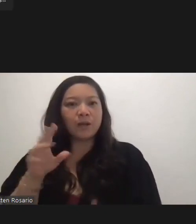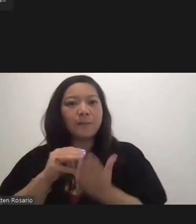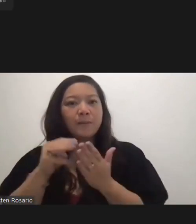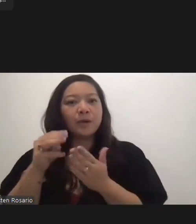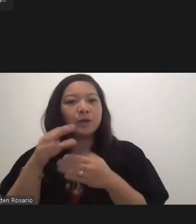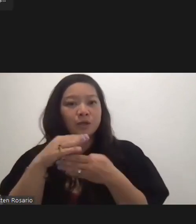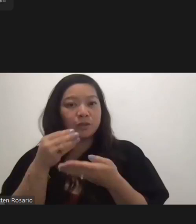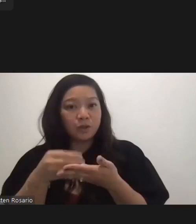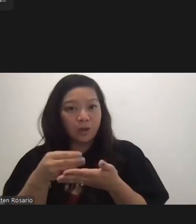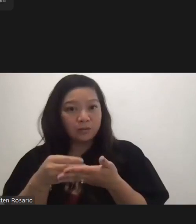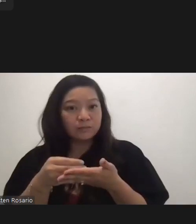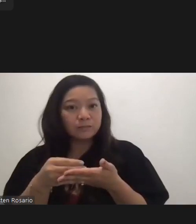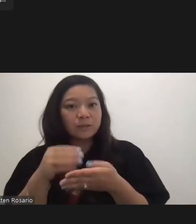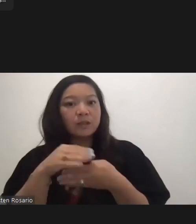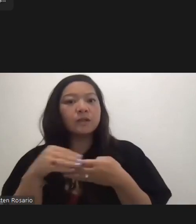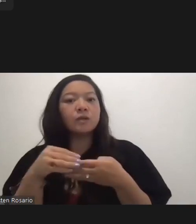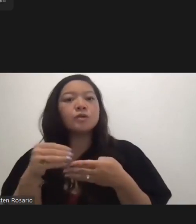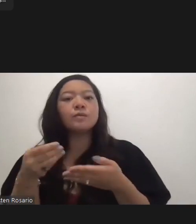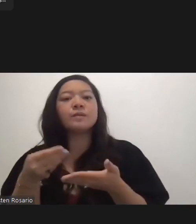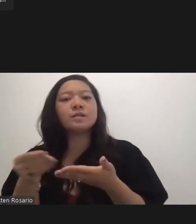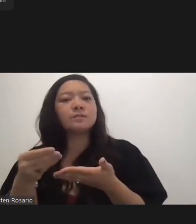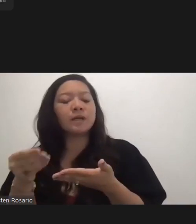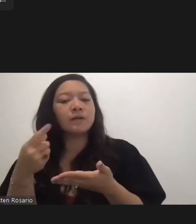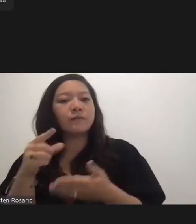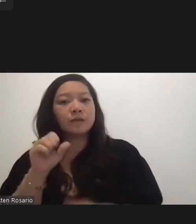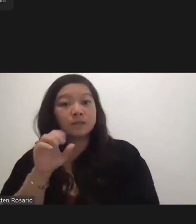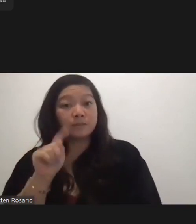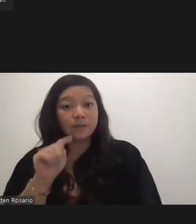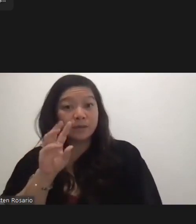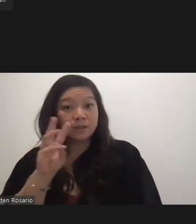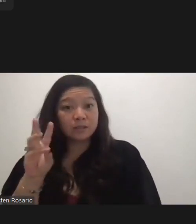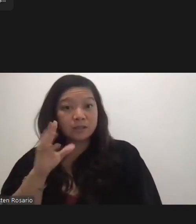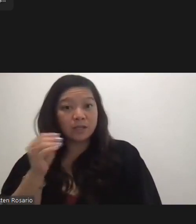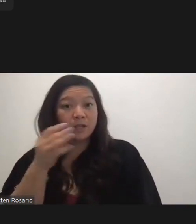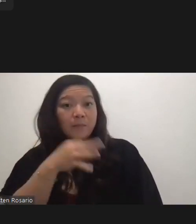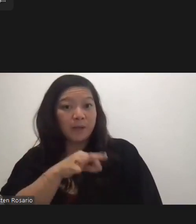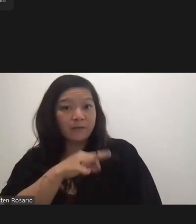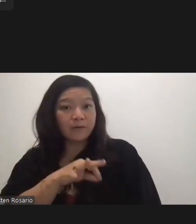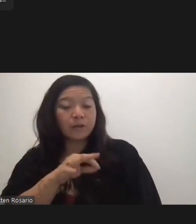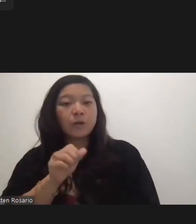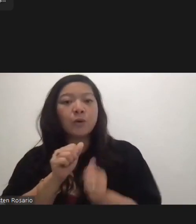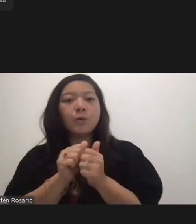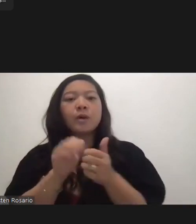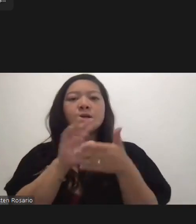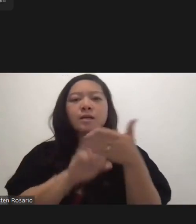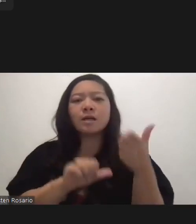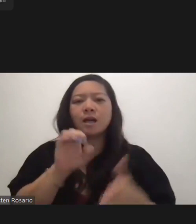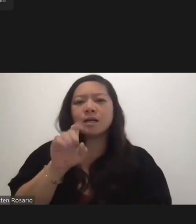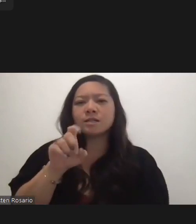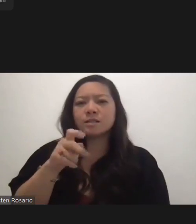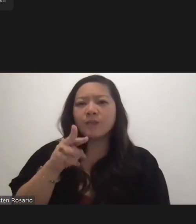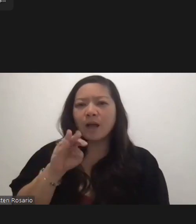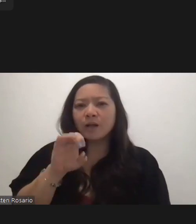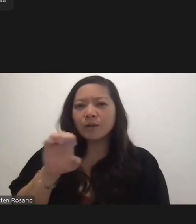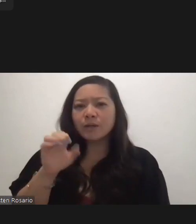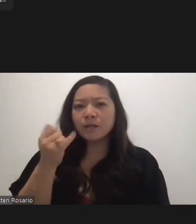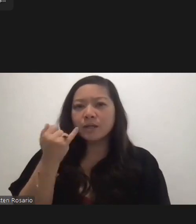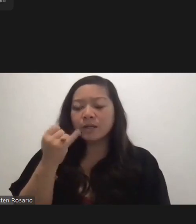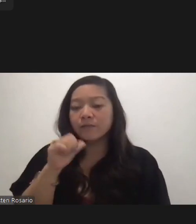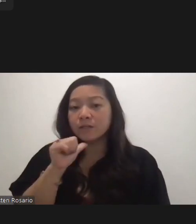Come September 6, unemployment benefits will expire. If it is not